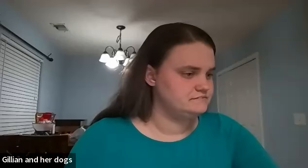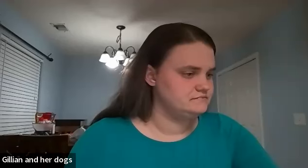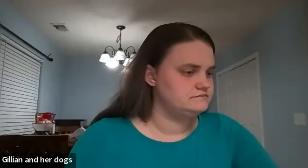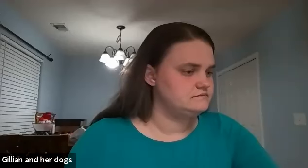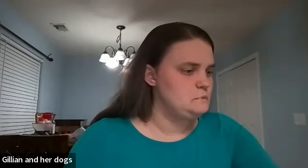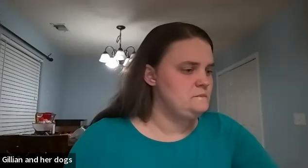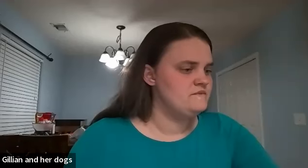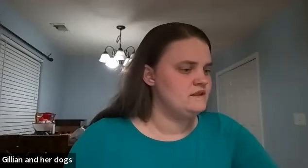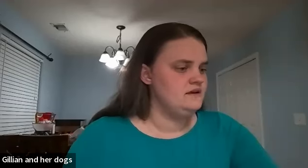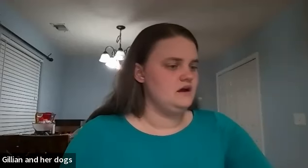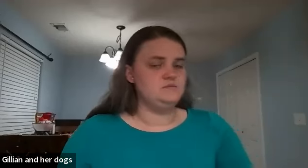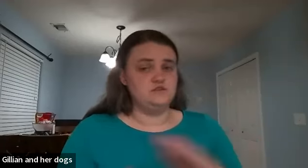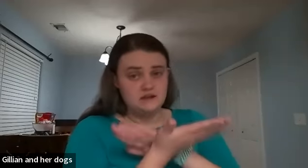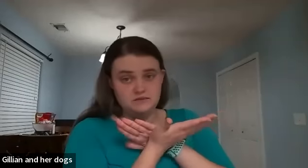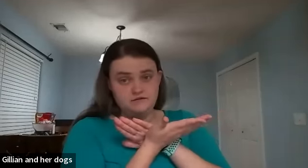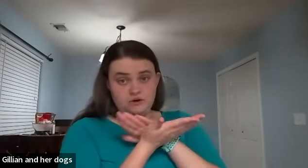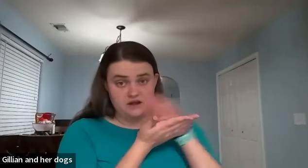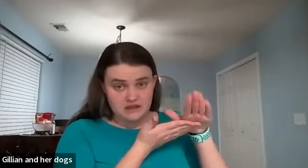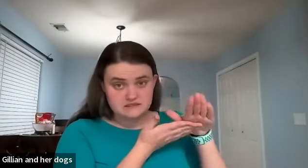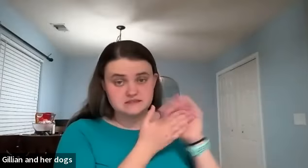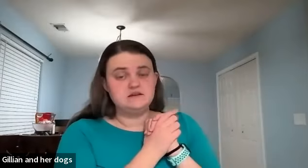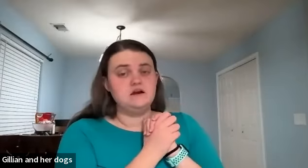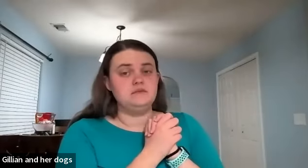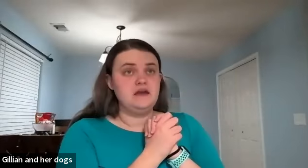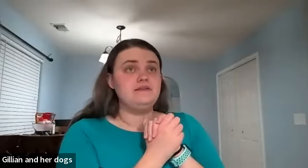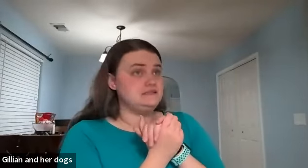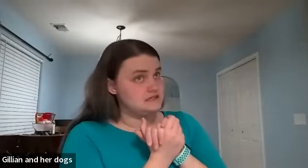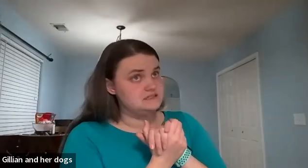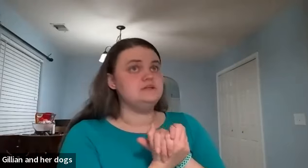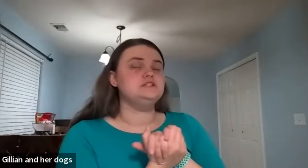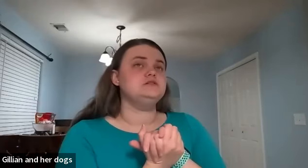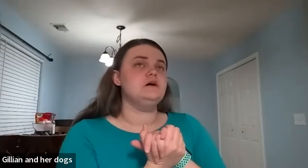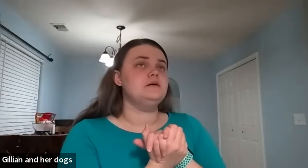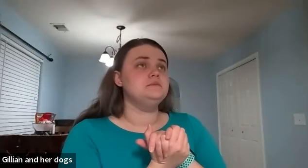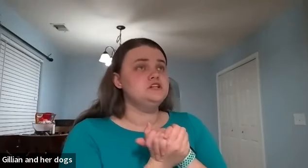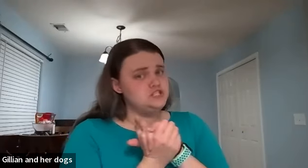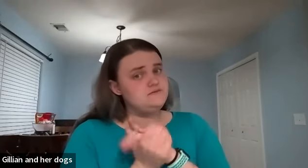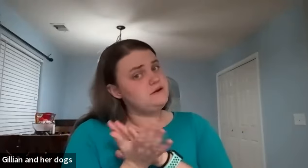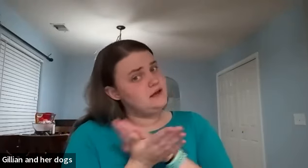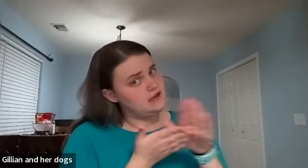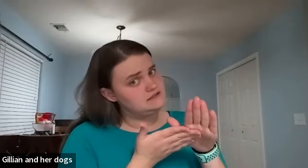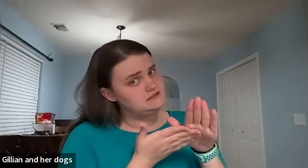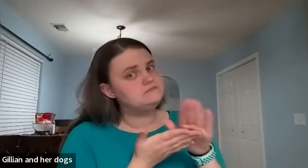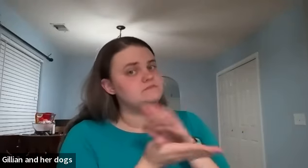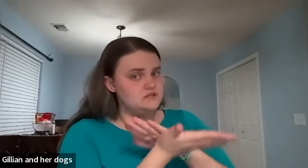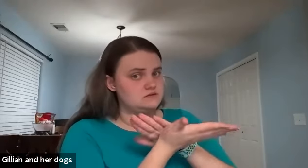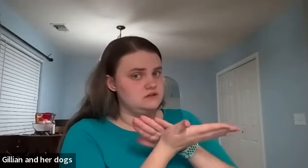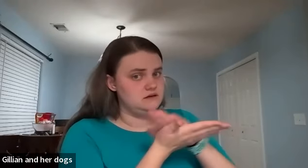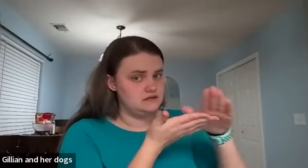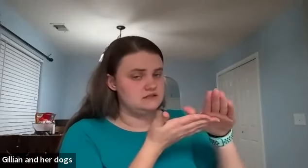so that can be for nice um like that like it's nice to meet you um she's very nice that's what i'm nice